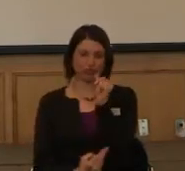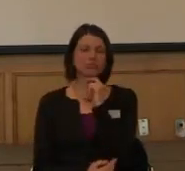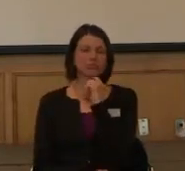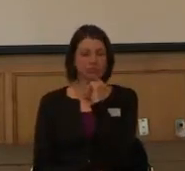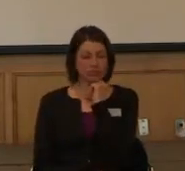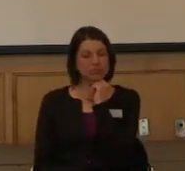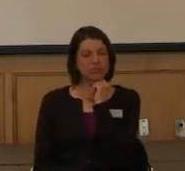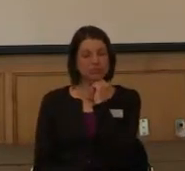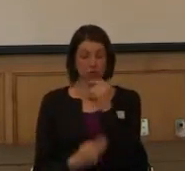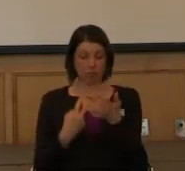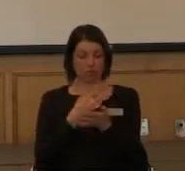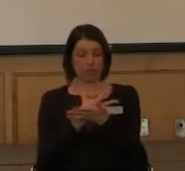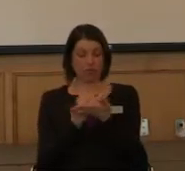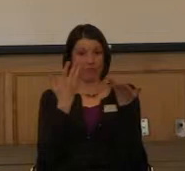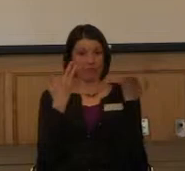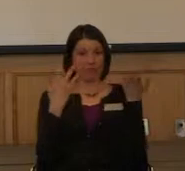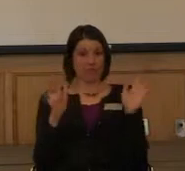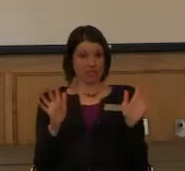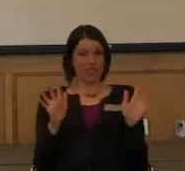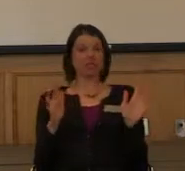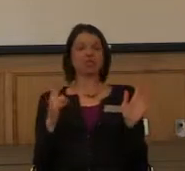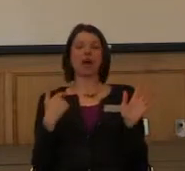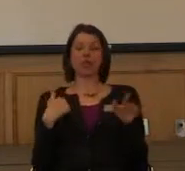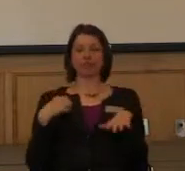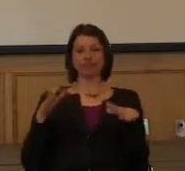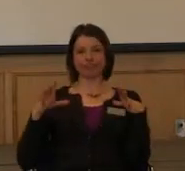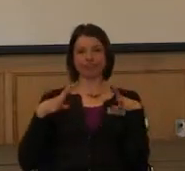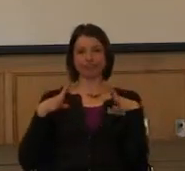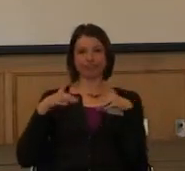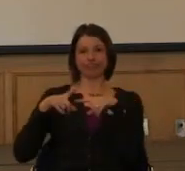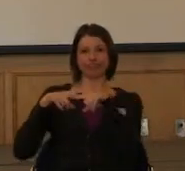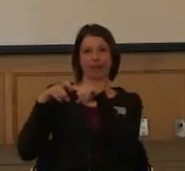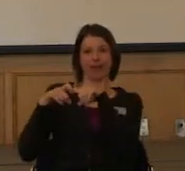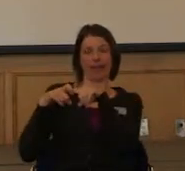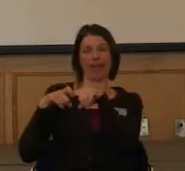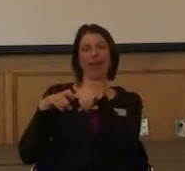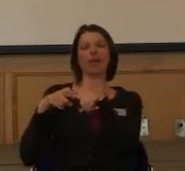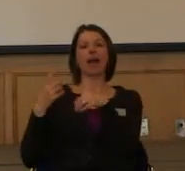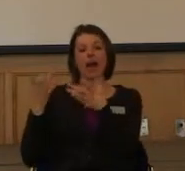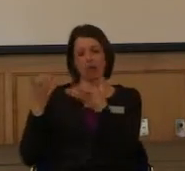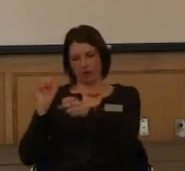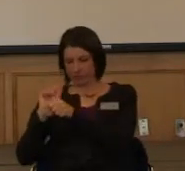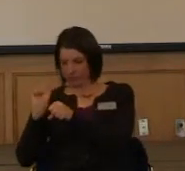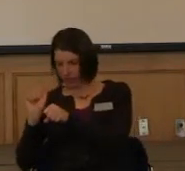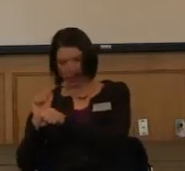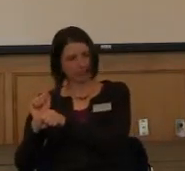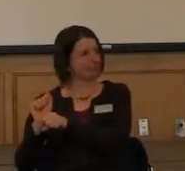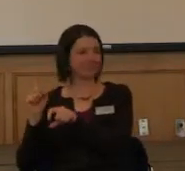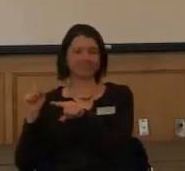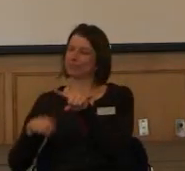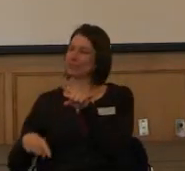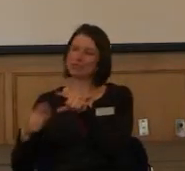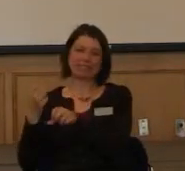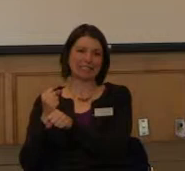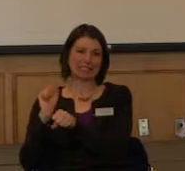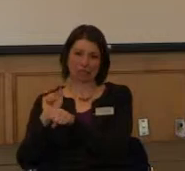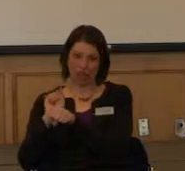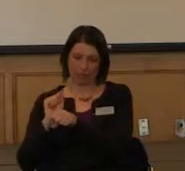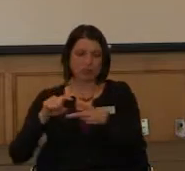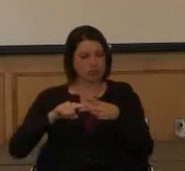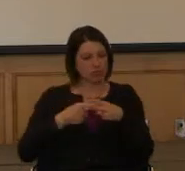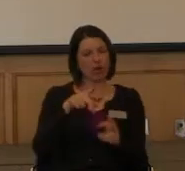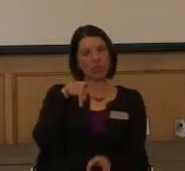after my master's to see if I could get a job. Didn't happen. And so then I started working on the PhD.